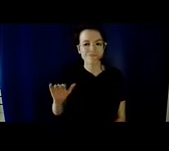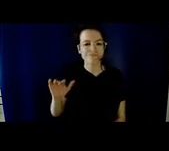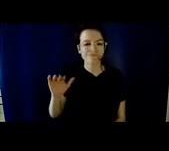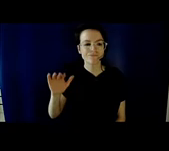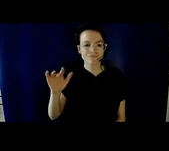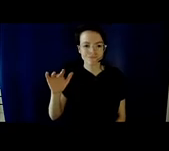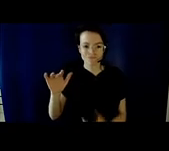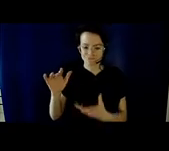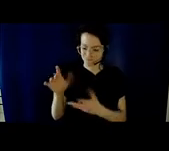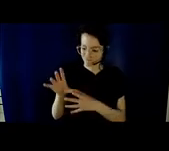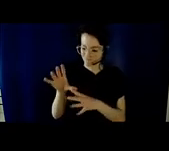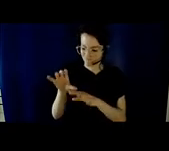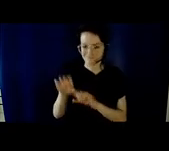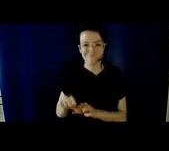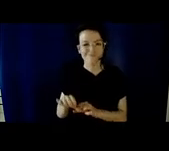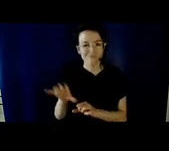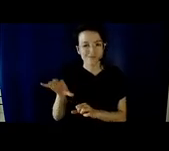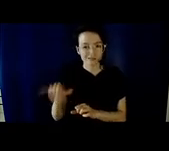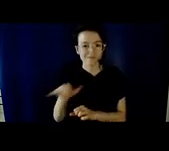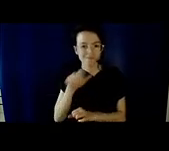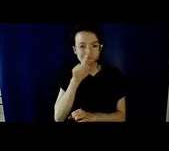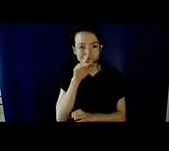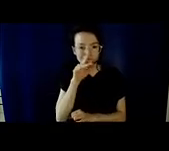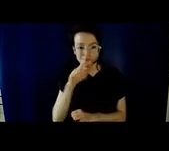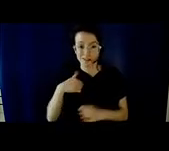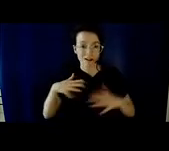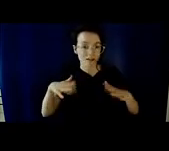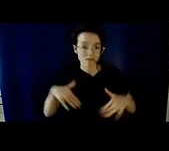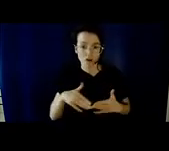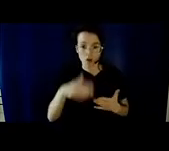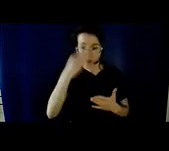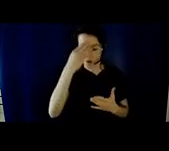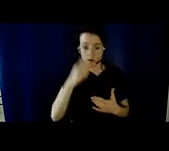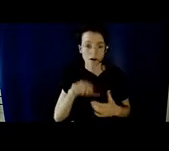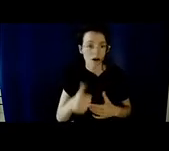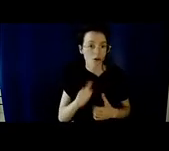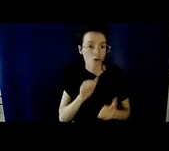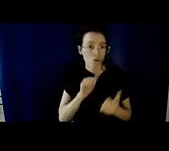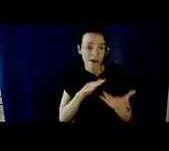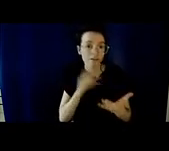had a chance to learn alternative communication to speaking, such as sign language.